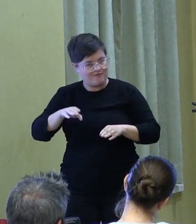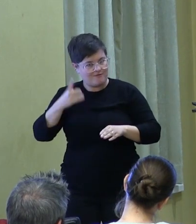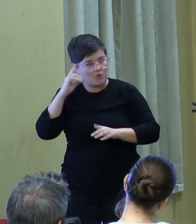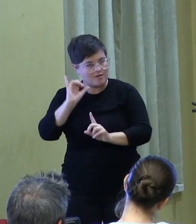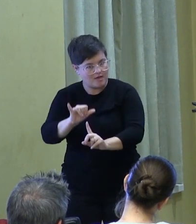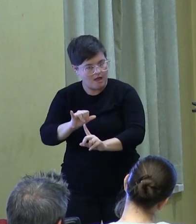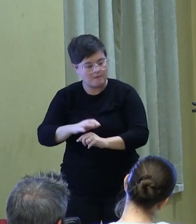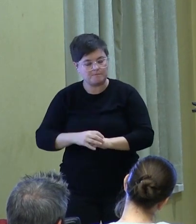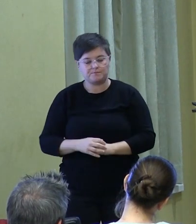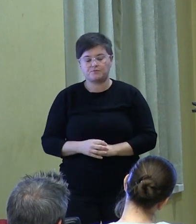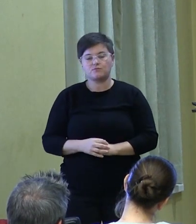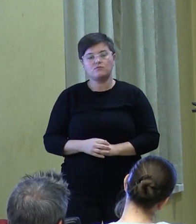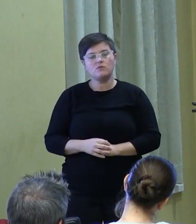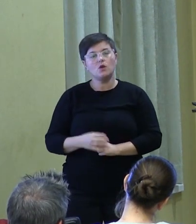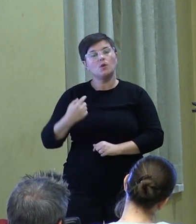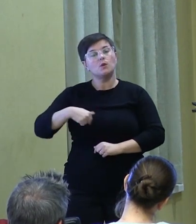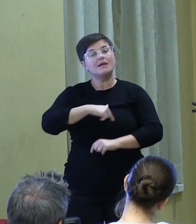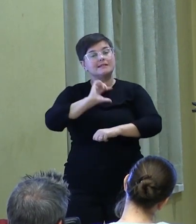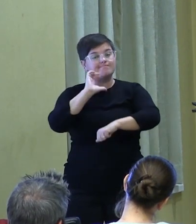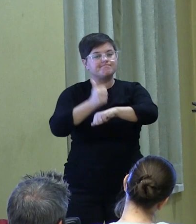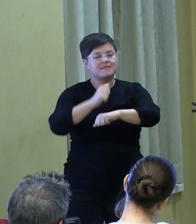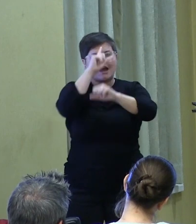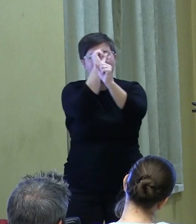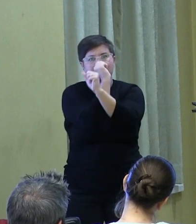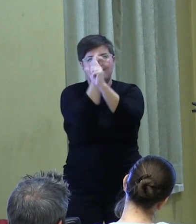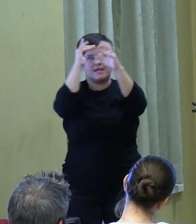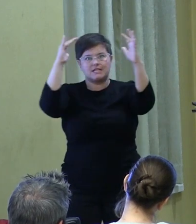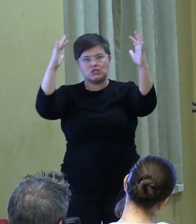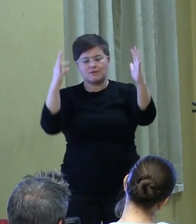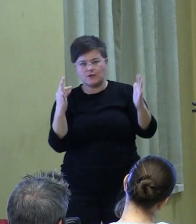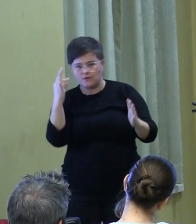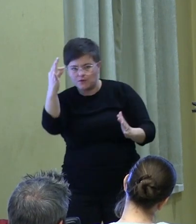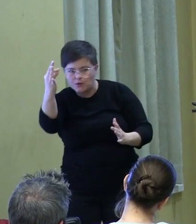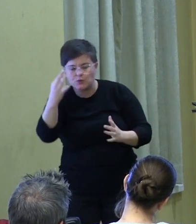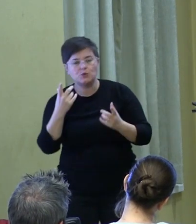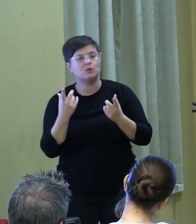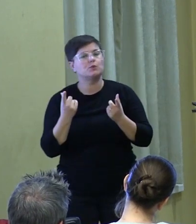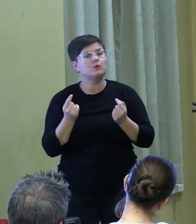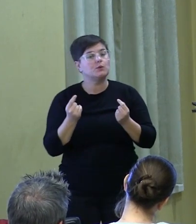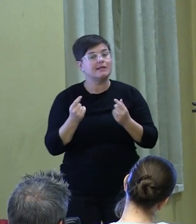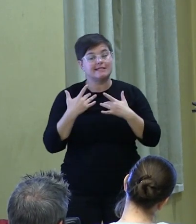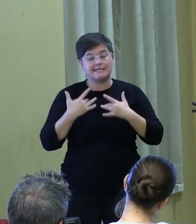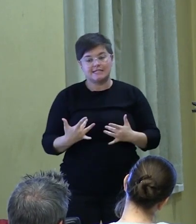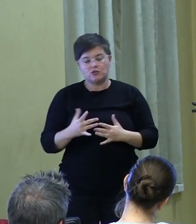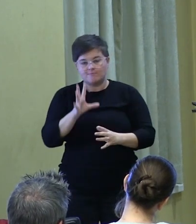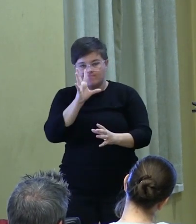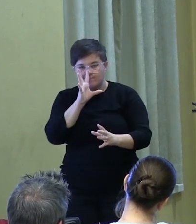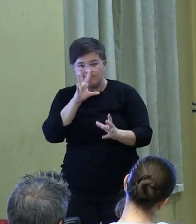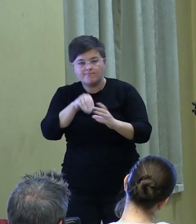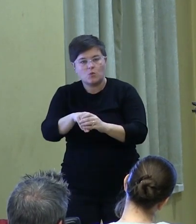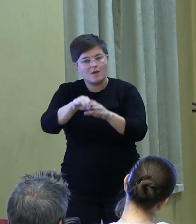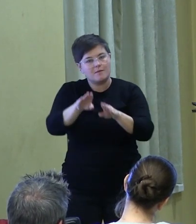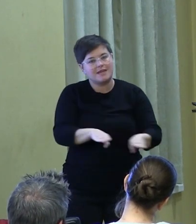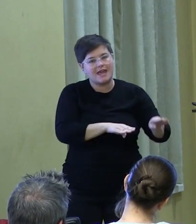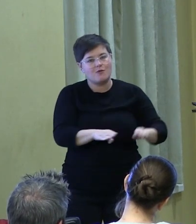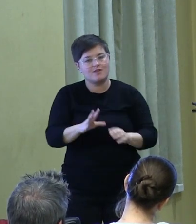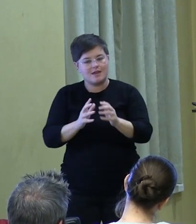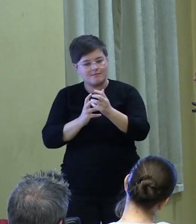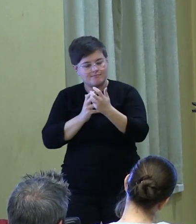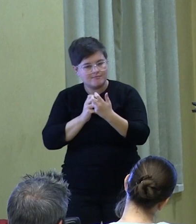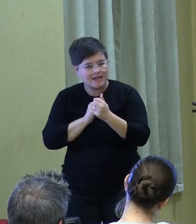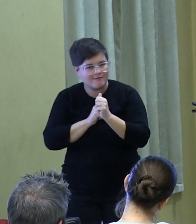So, when we form a vision for the future, we come to engage in behaviors aligned with that future,